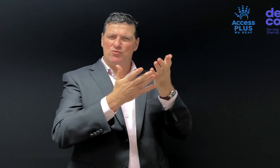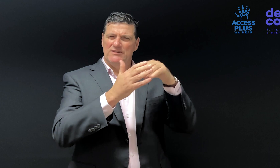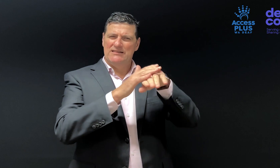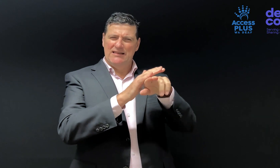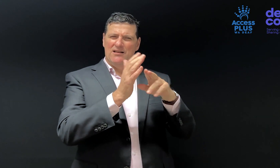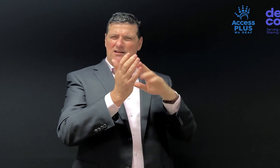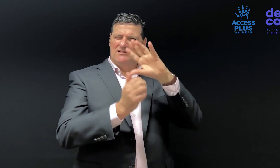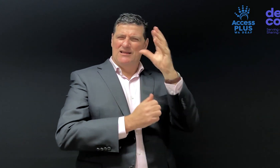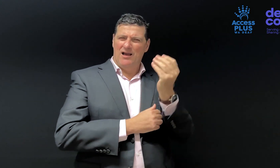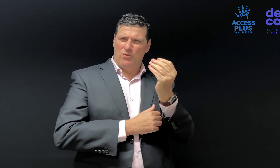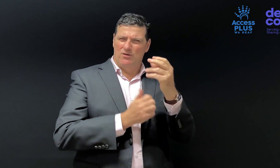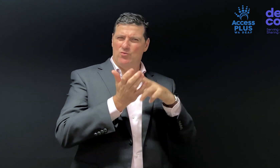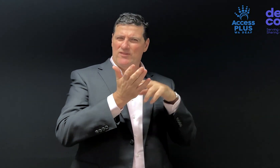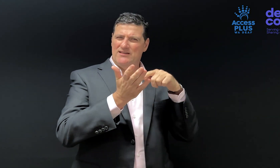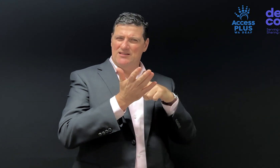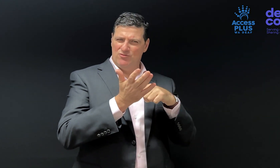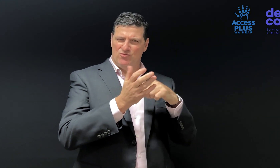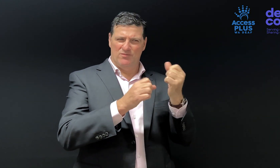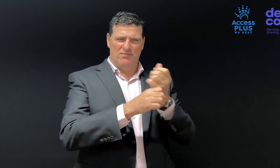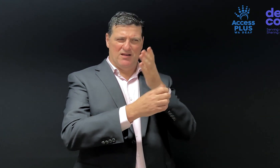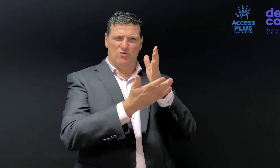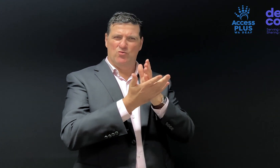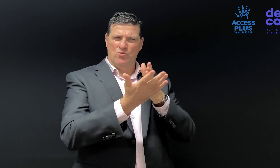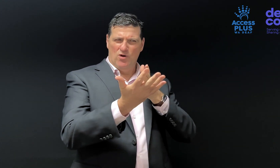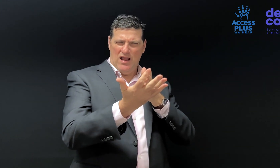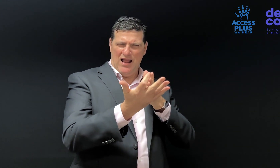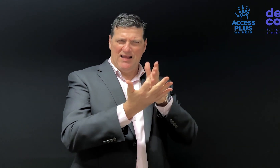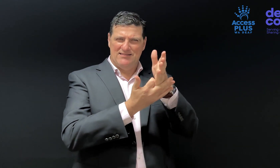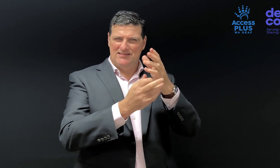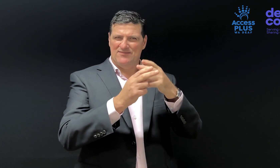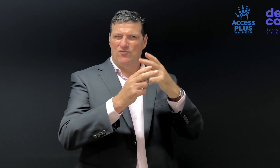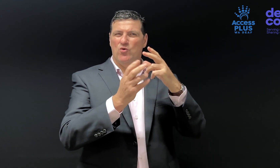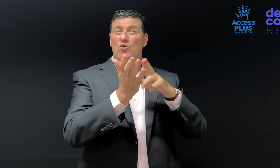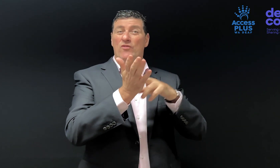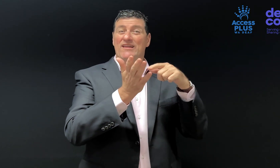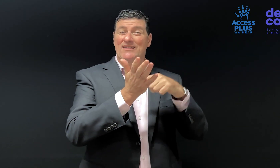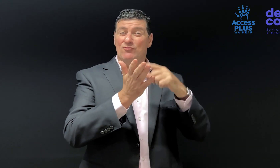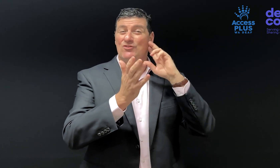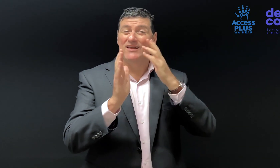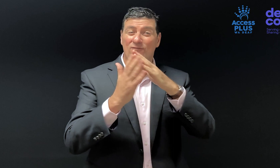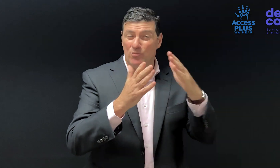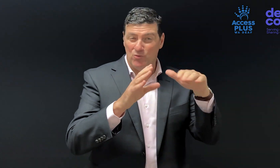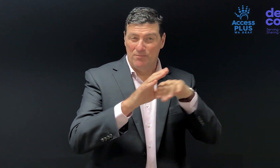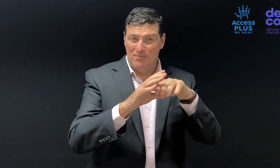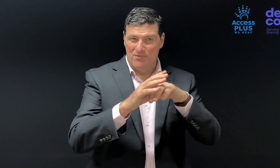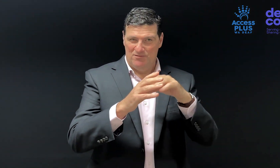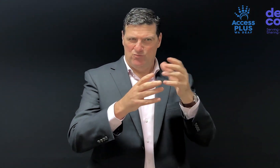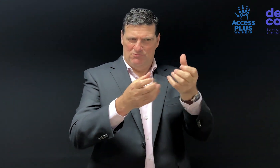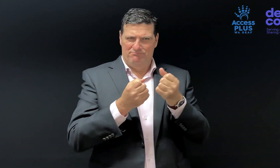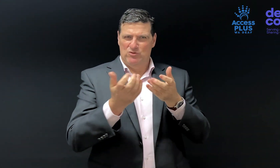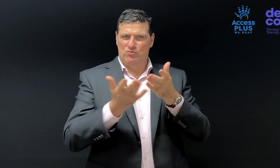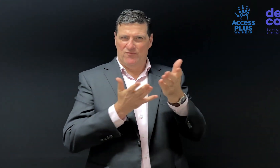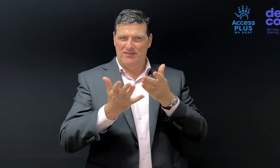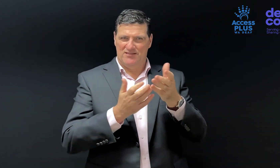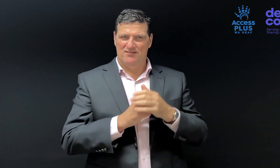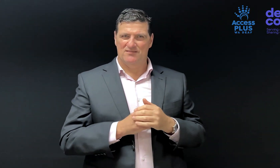We then established services in the Northern Territory in Darwin to ensure that the Territorians got access to services.